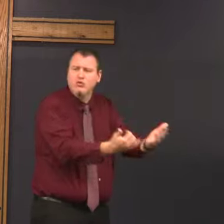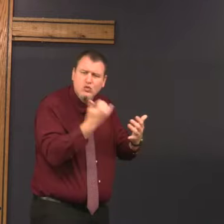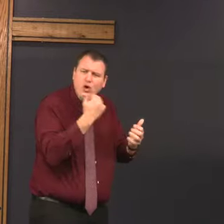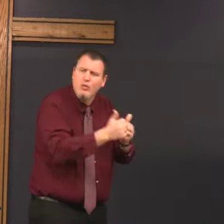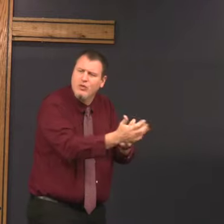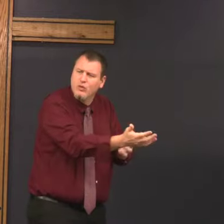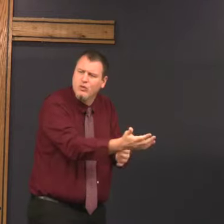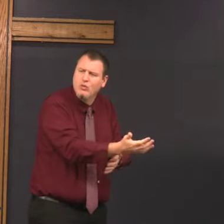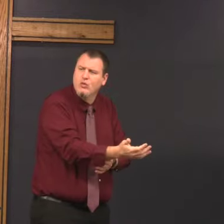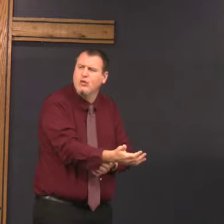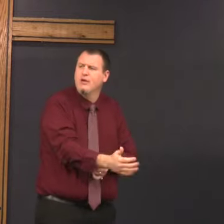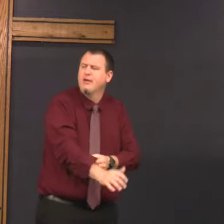me?